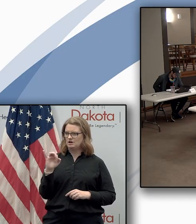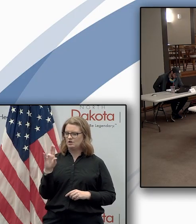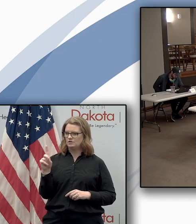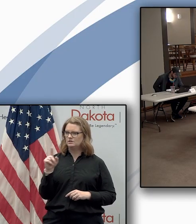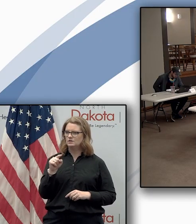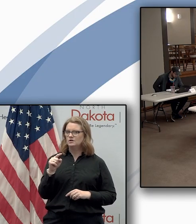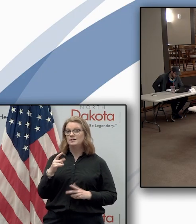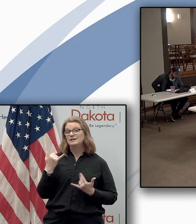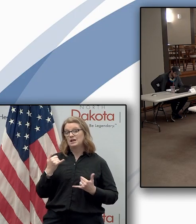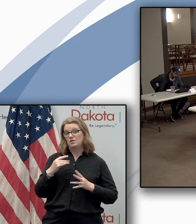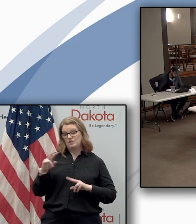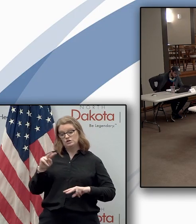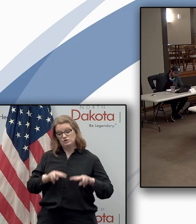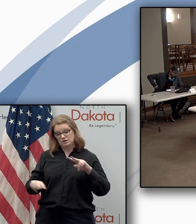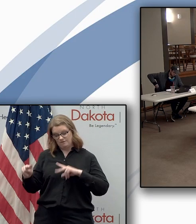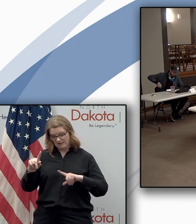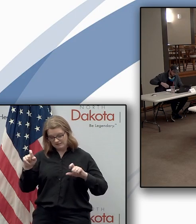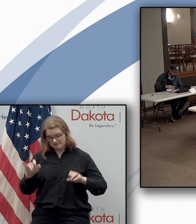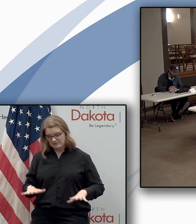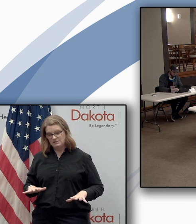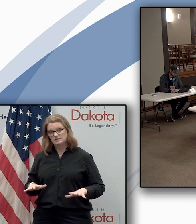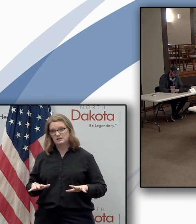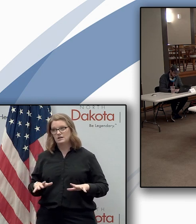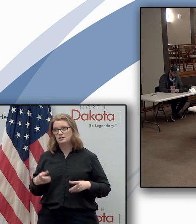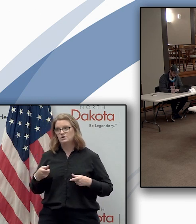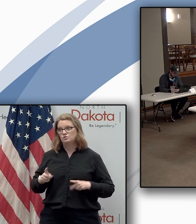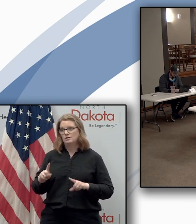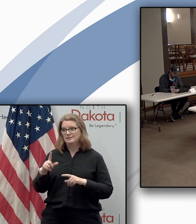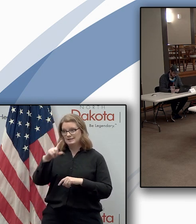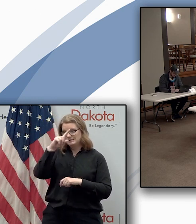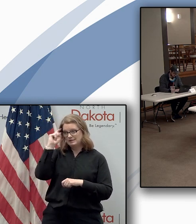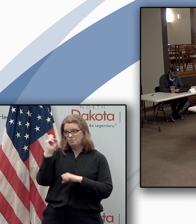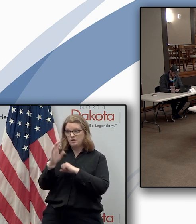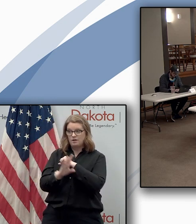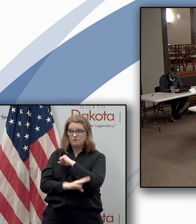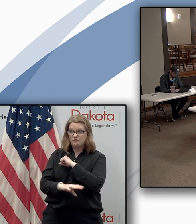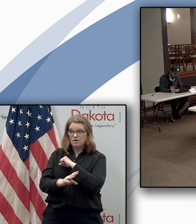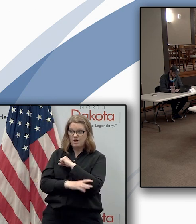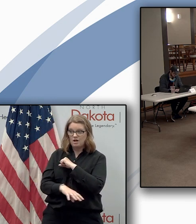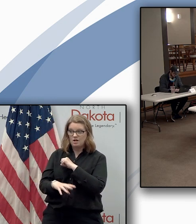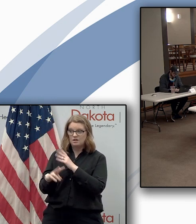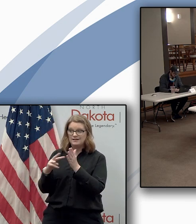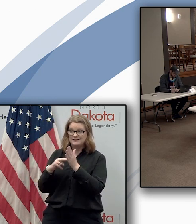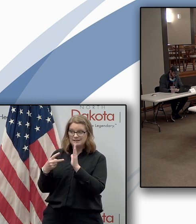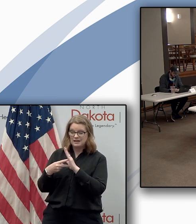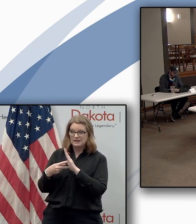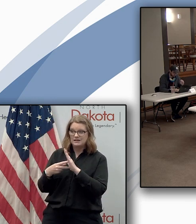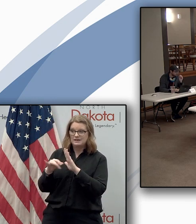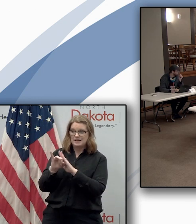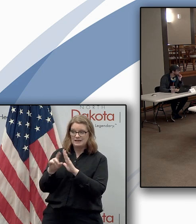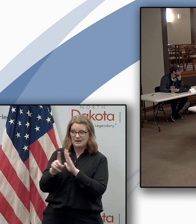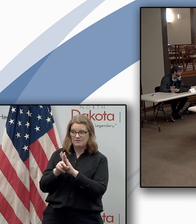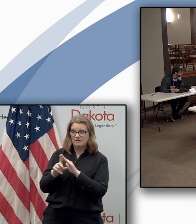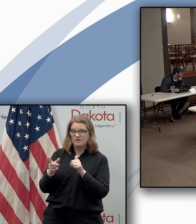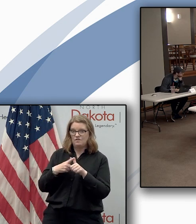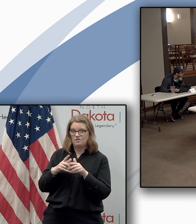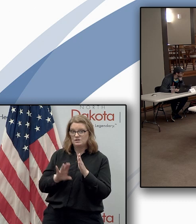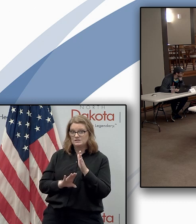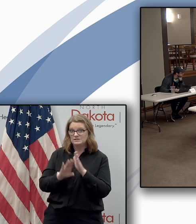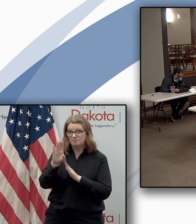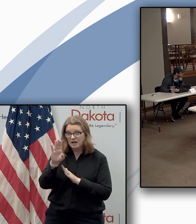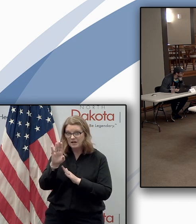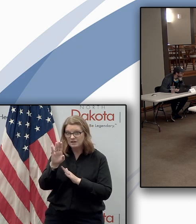that the surveillance testing going to go through throughout the summer into the fall is intended to help identify the first spike is that a fair